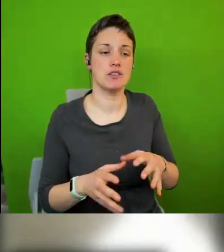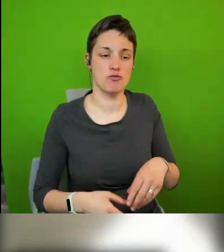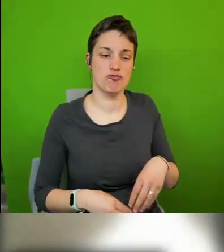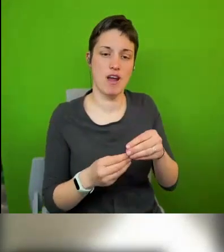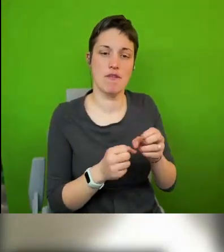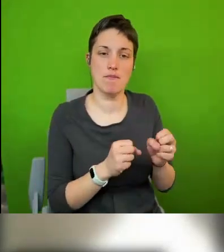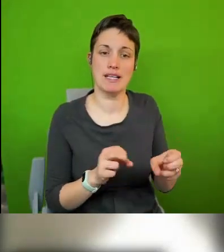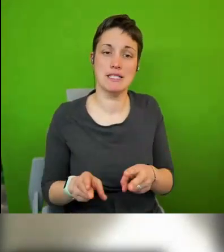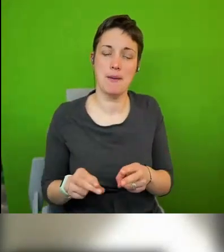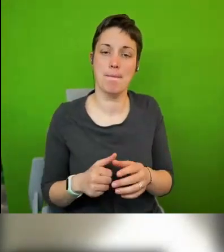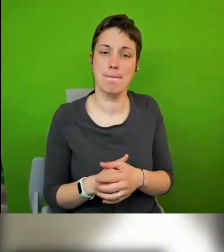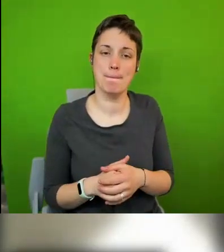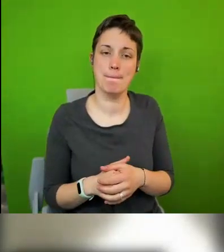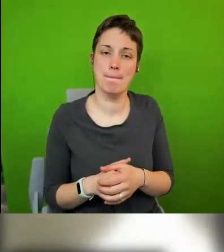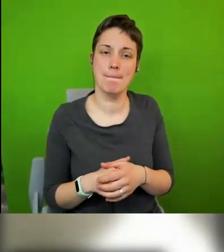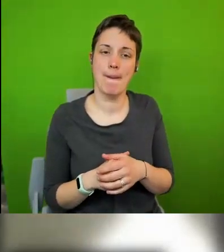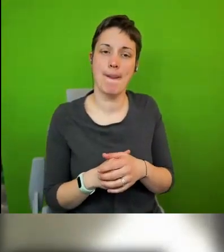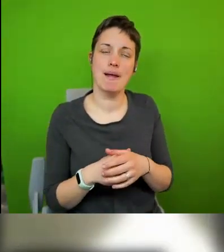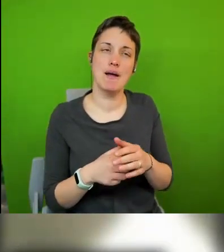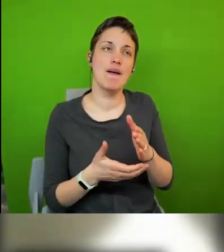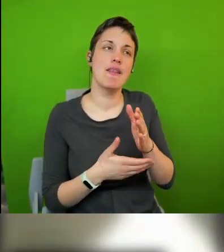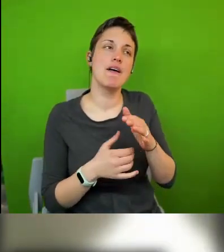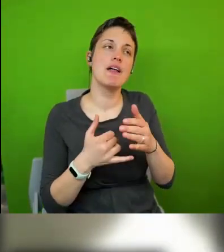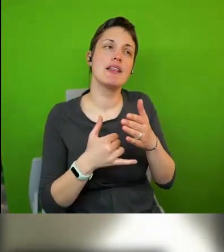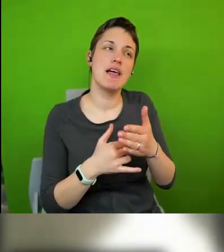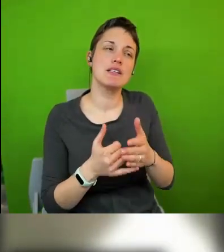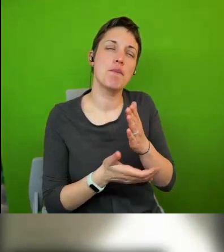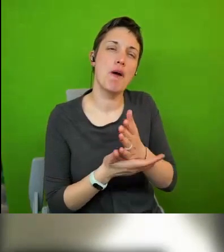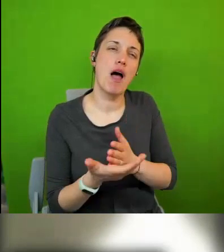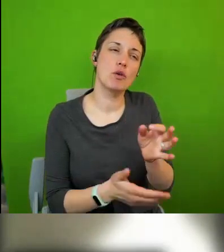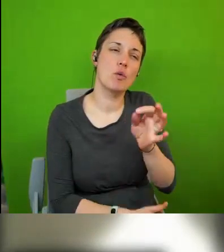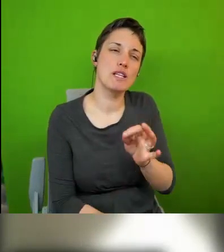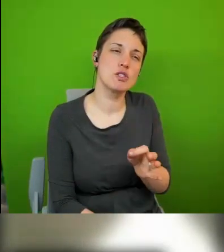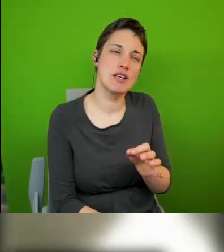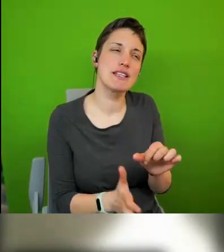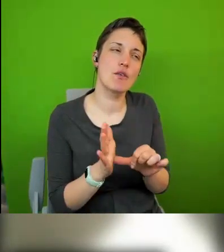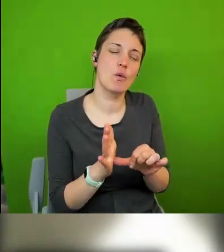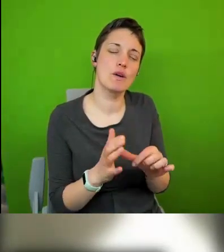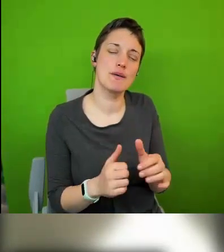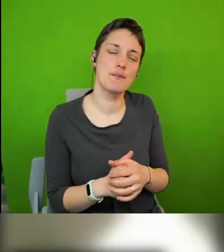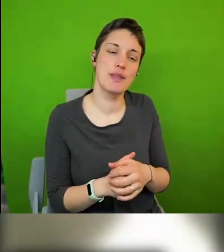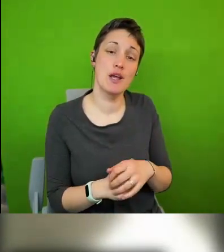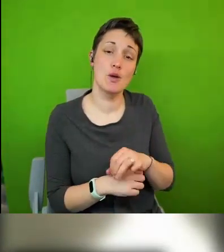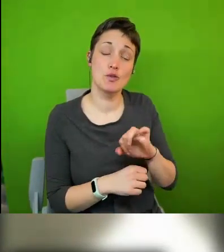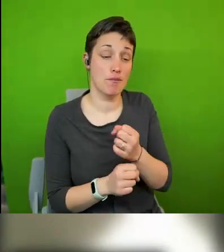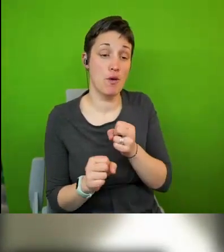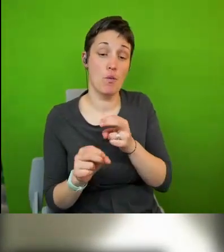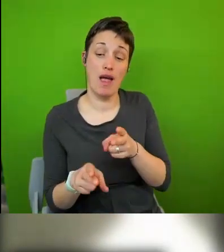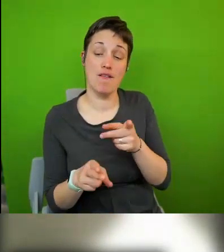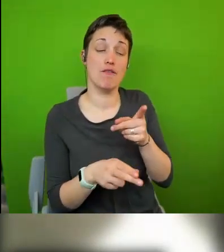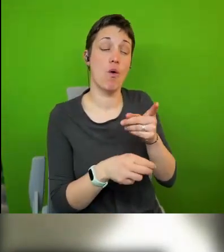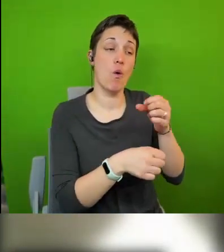the final part of that question is more tricky are there should there be means to hold city governments accountable